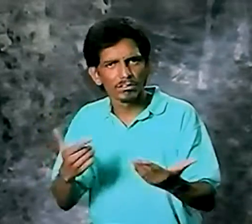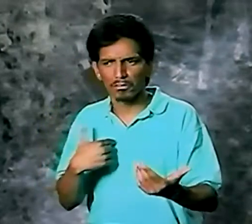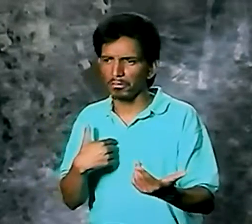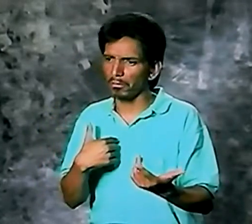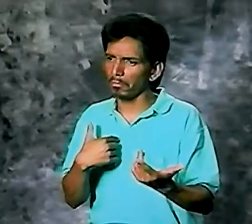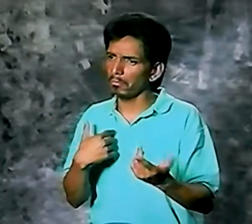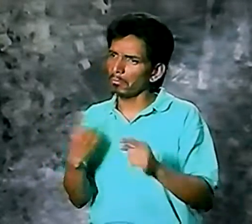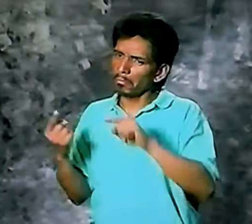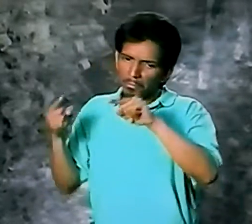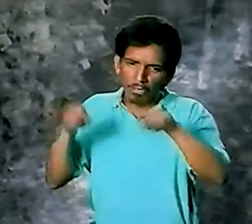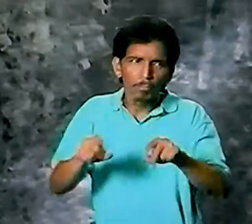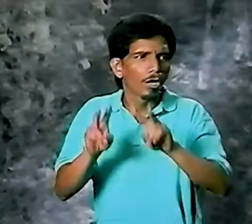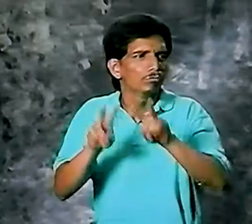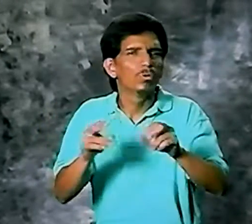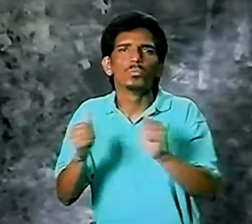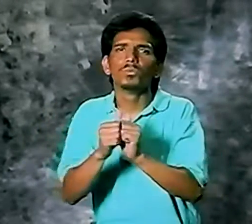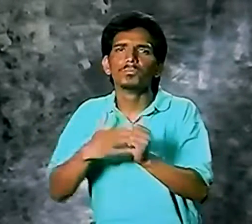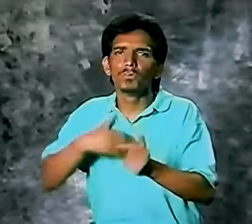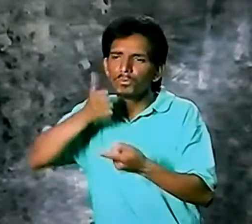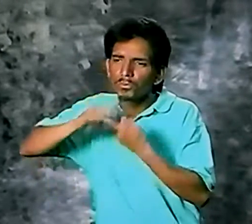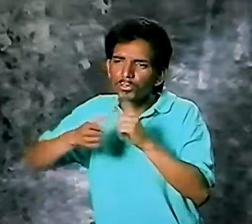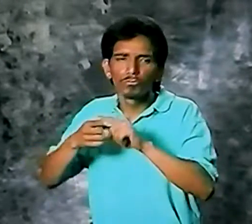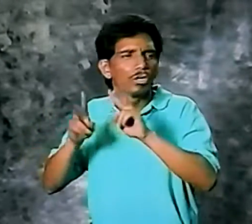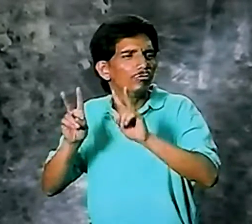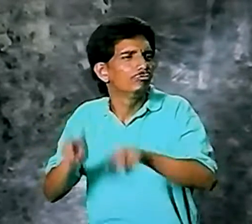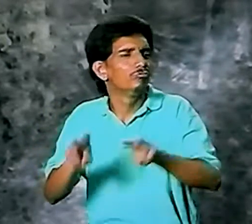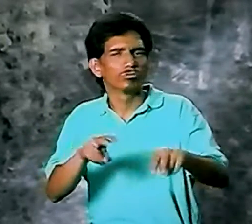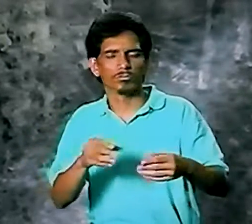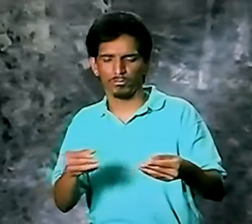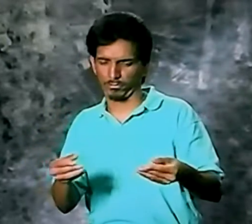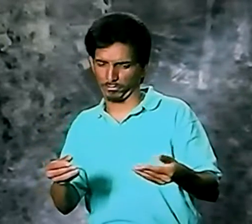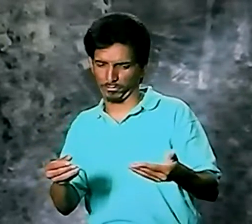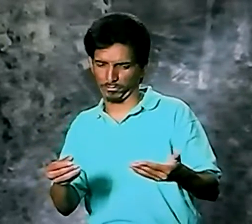you here? I said, well, you know, I came to sightsee with my girlfriend.